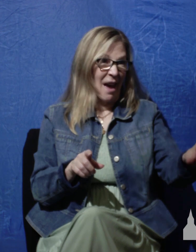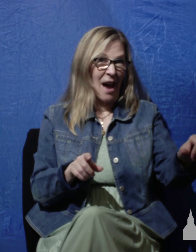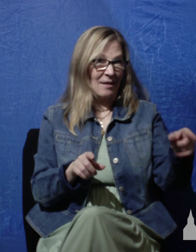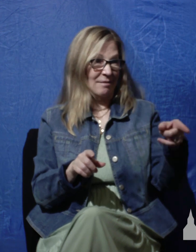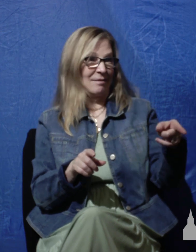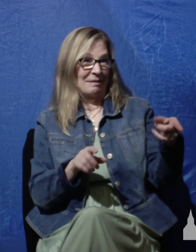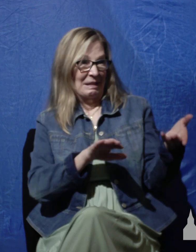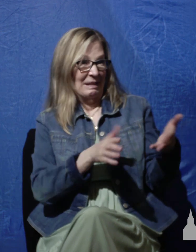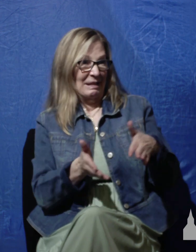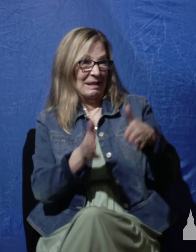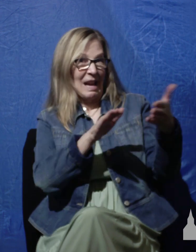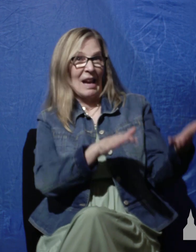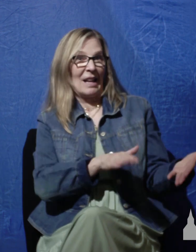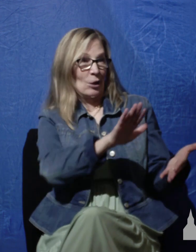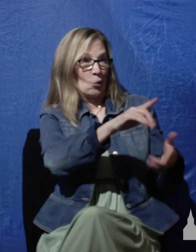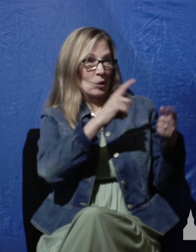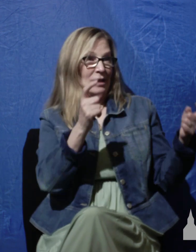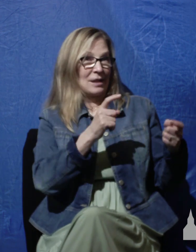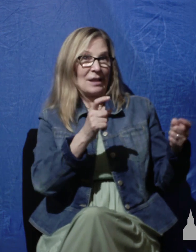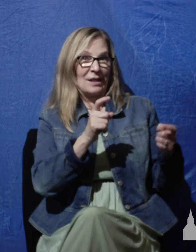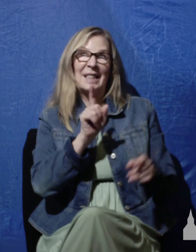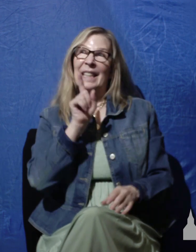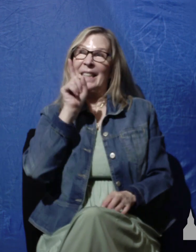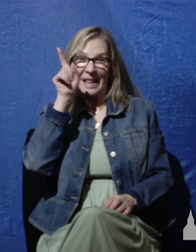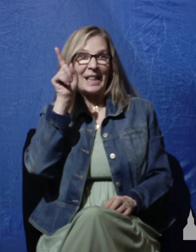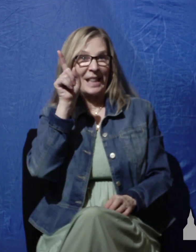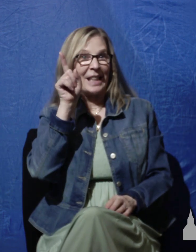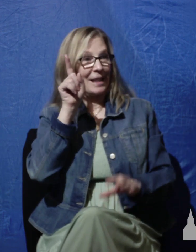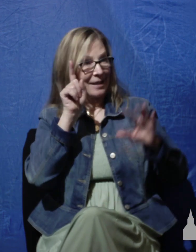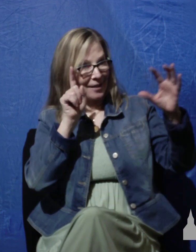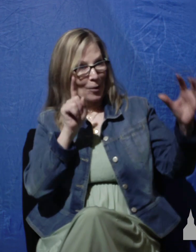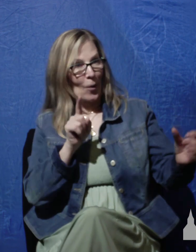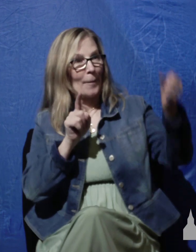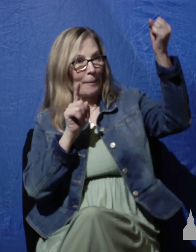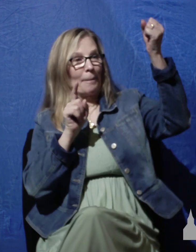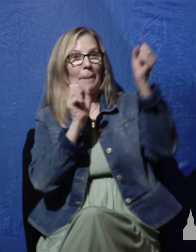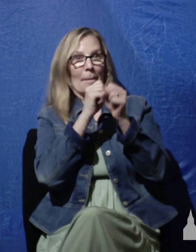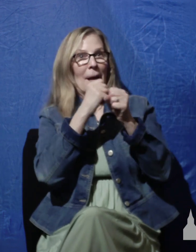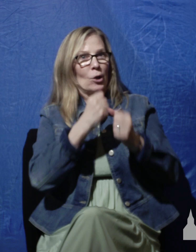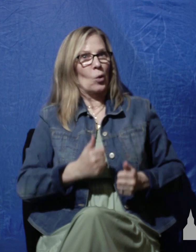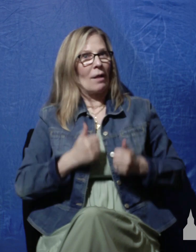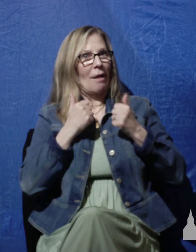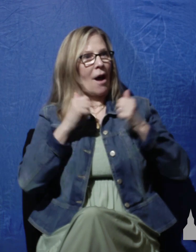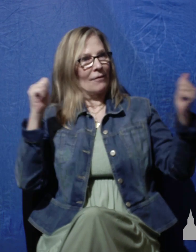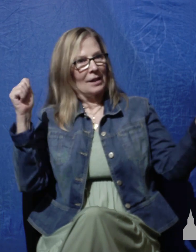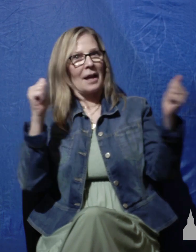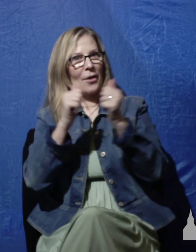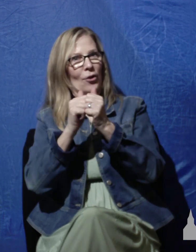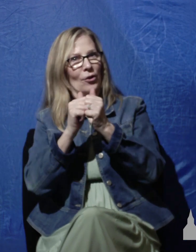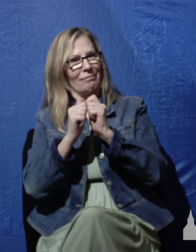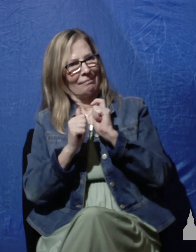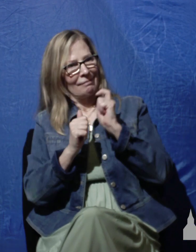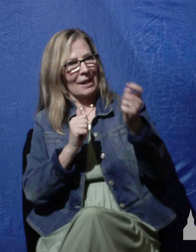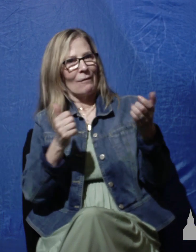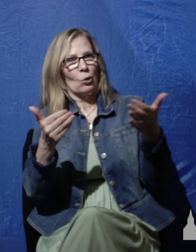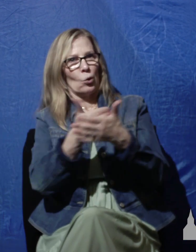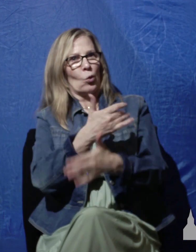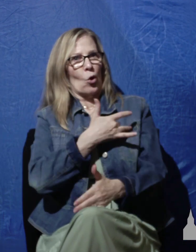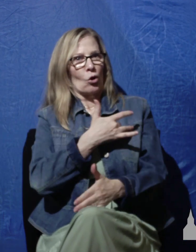dead in sins, he made you alive together with him. That is to say, he regenerated you so that you put your faith in Christ,